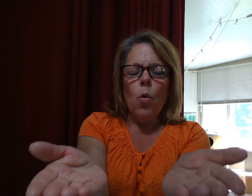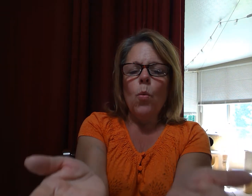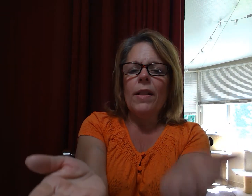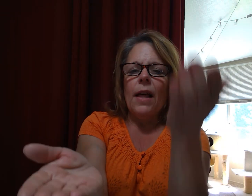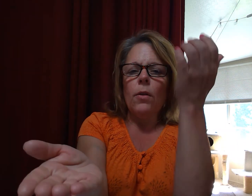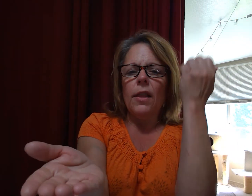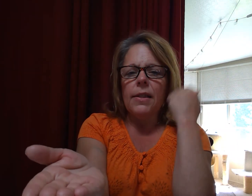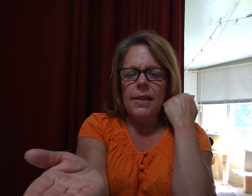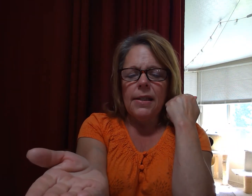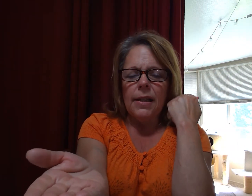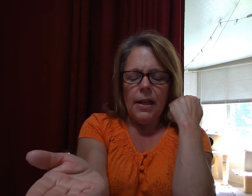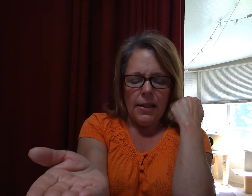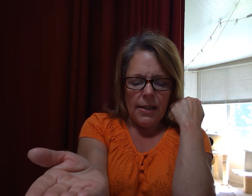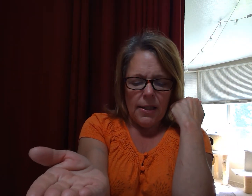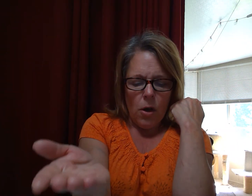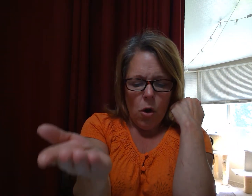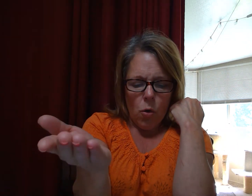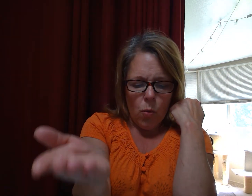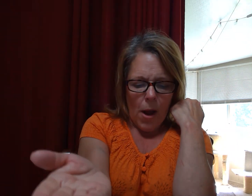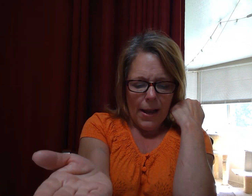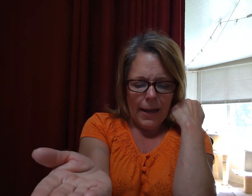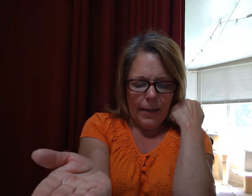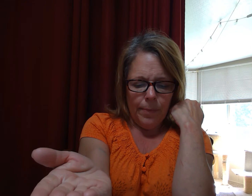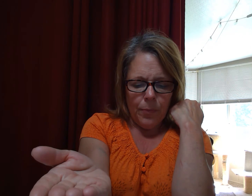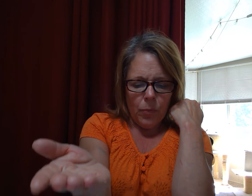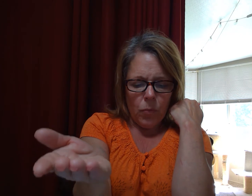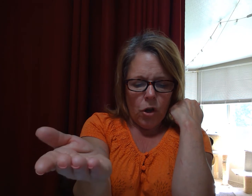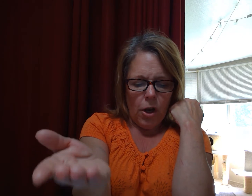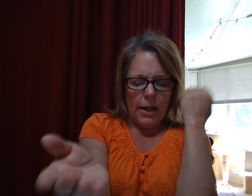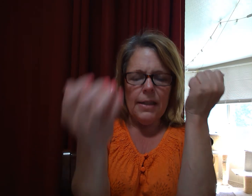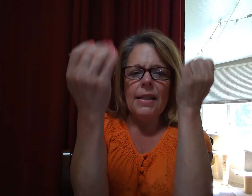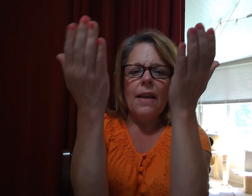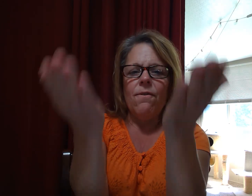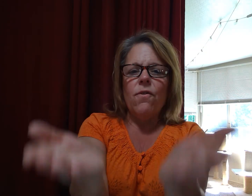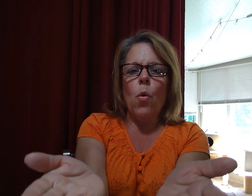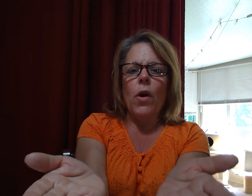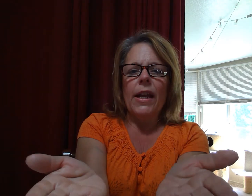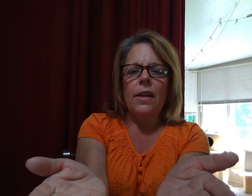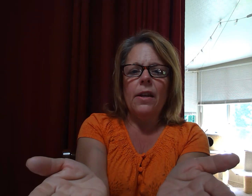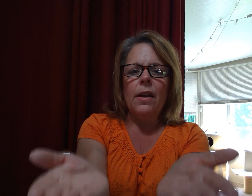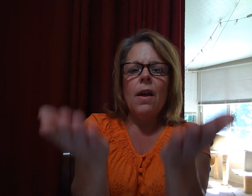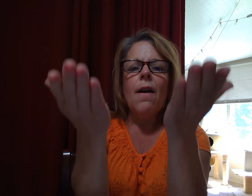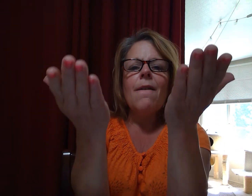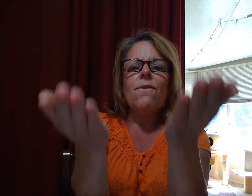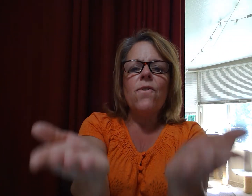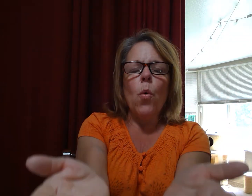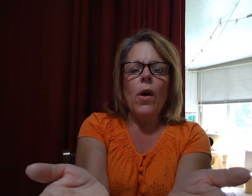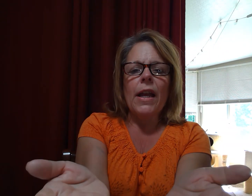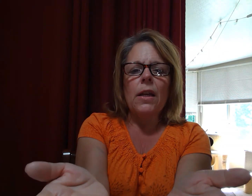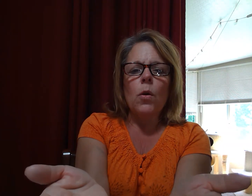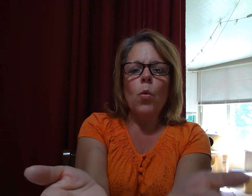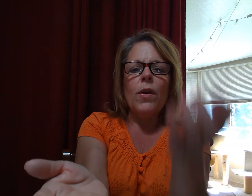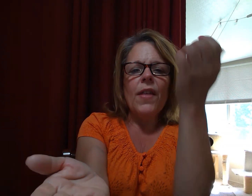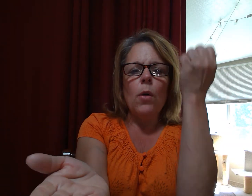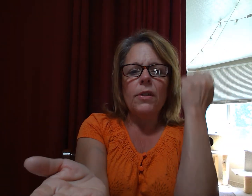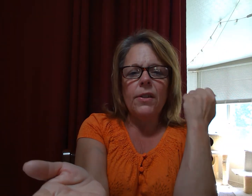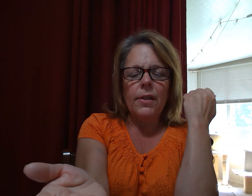Without the s. It's rye. Good. Say void. Void. Without d.